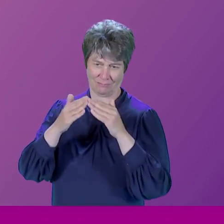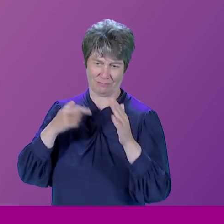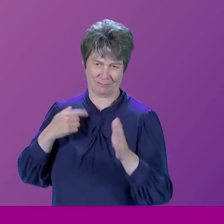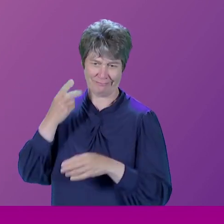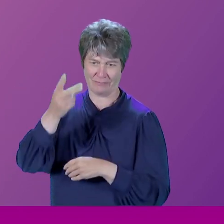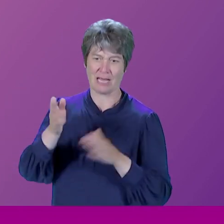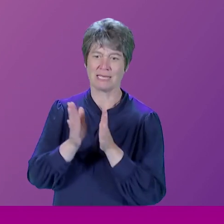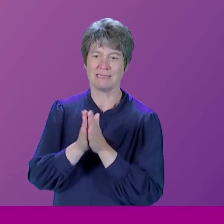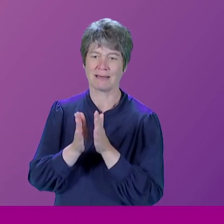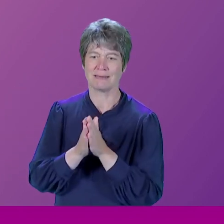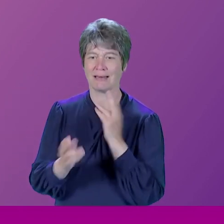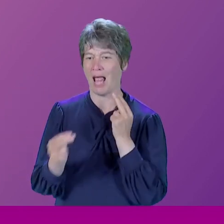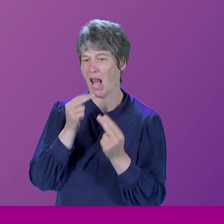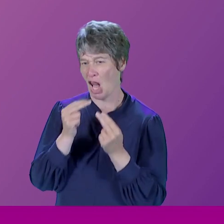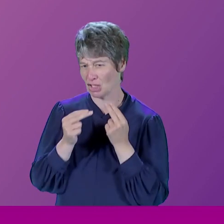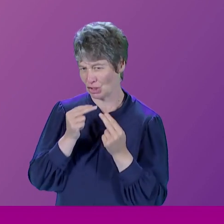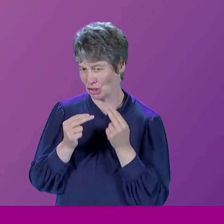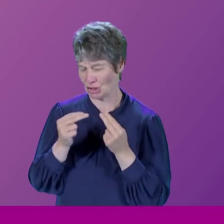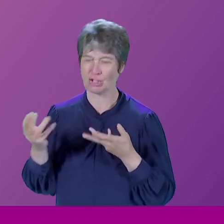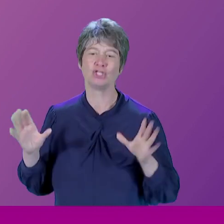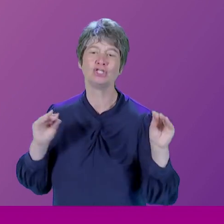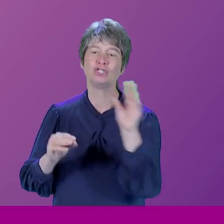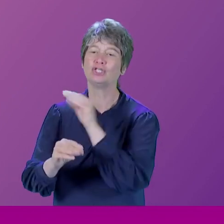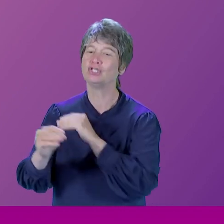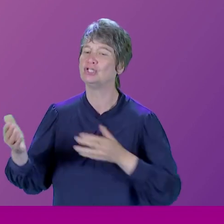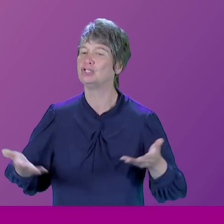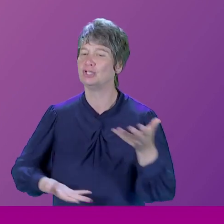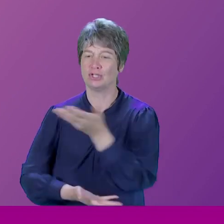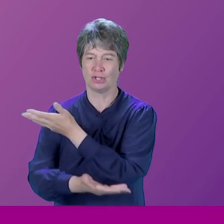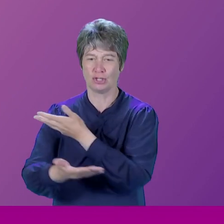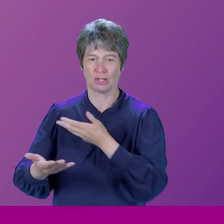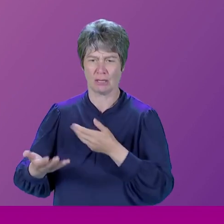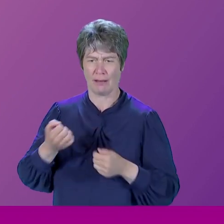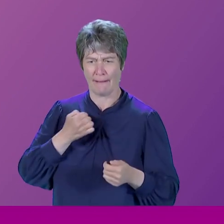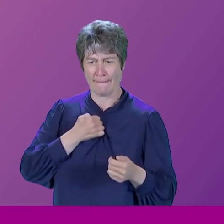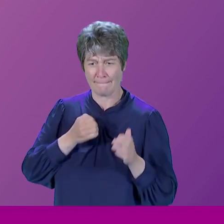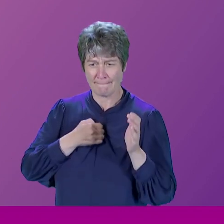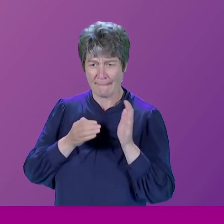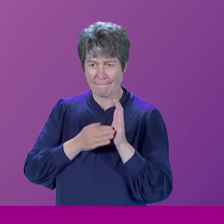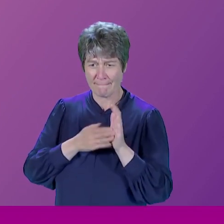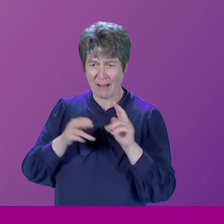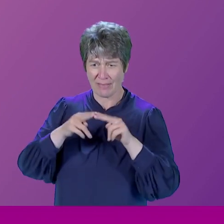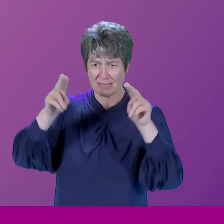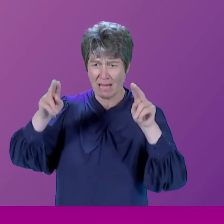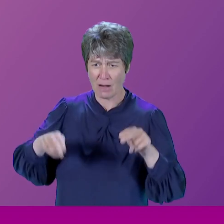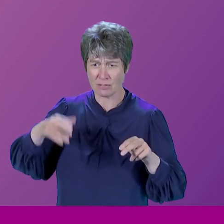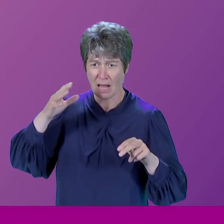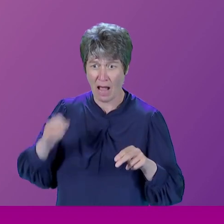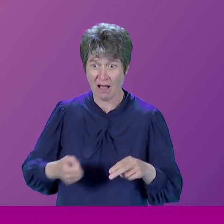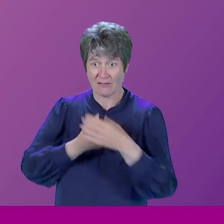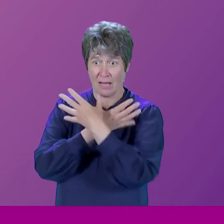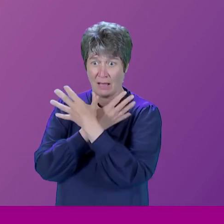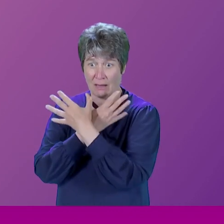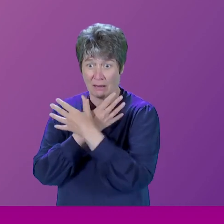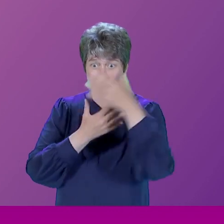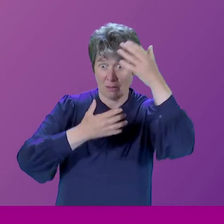to Sunday lunch every Sunday. And I'd go there during elections. Her house was absolutely festooned in Liberal Democrat posters. You know, the garden was